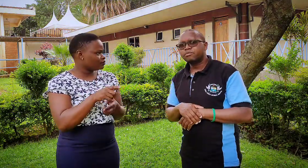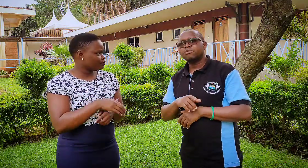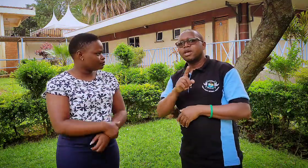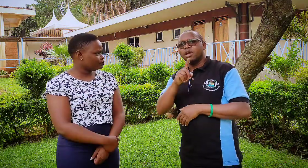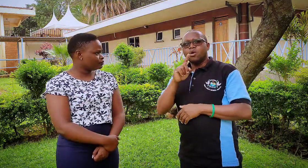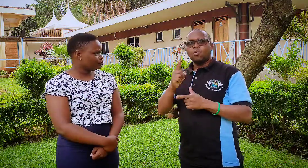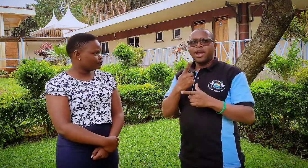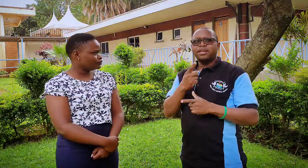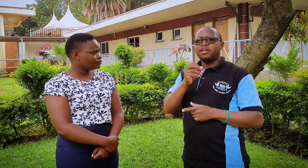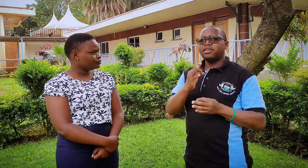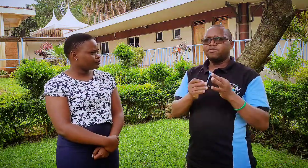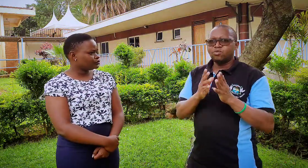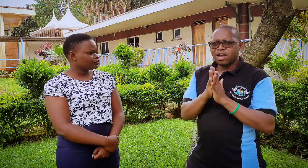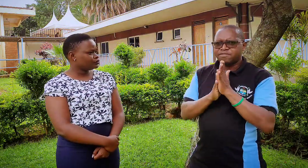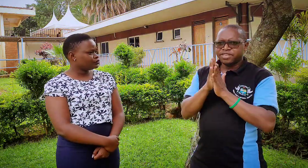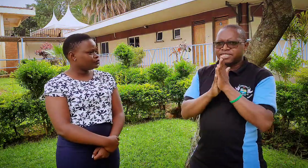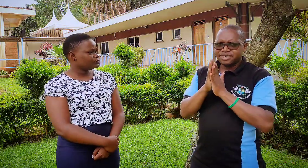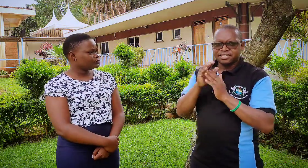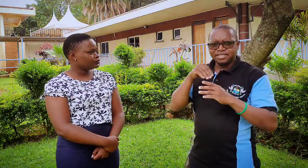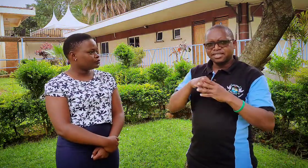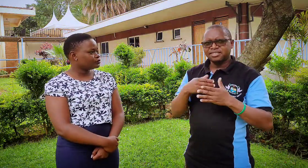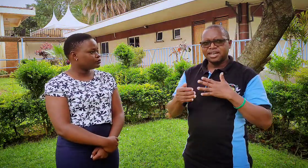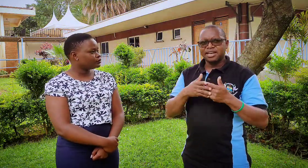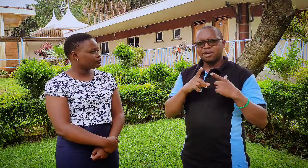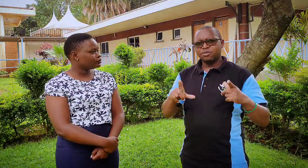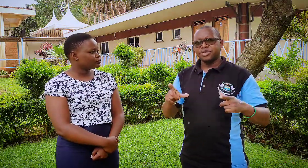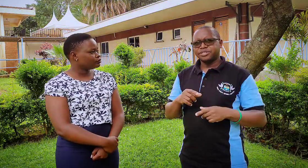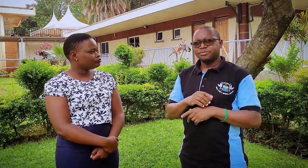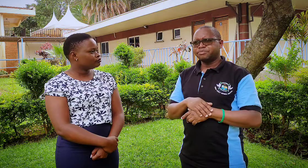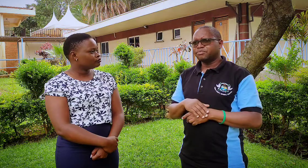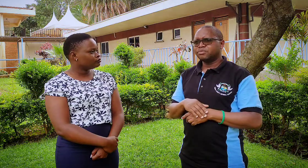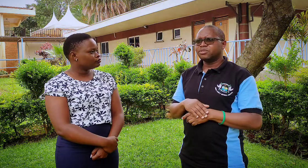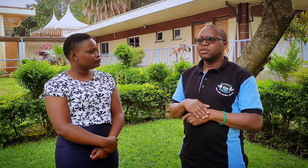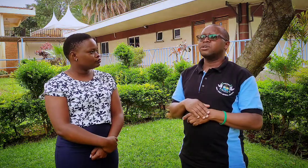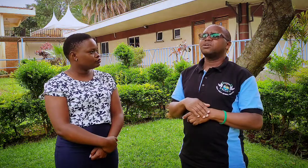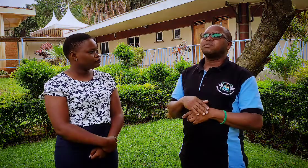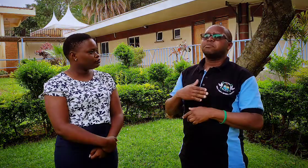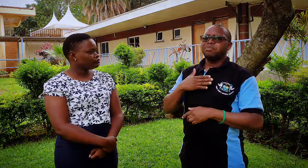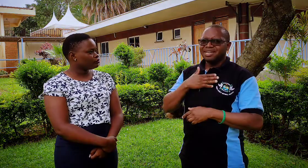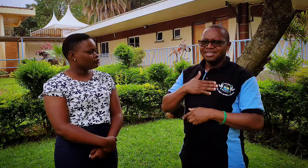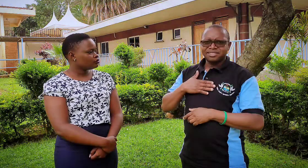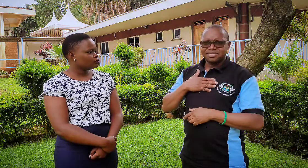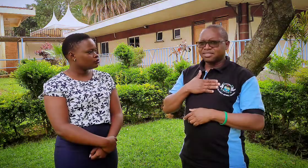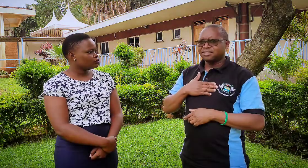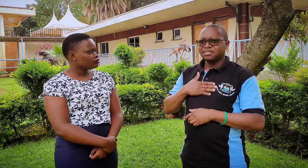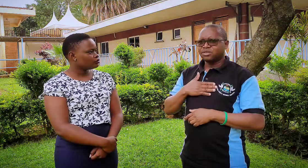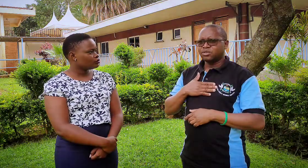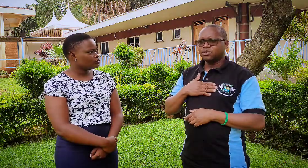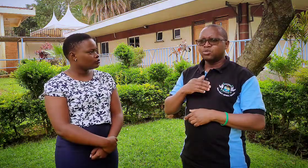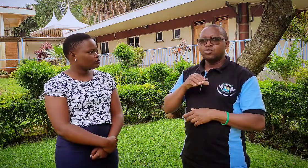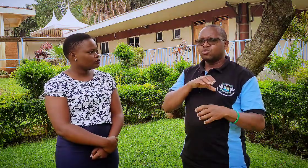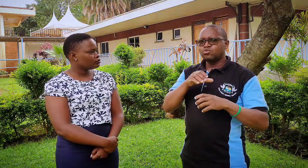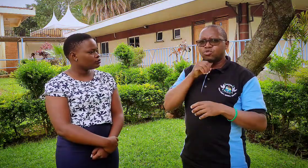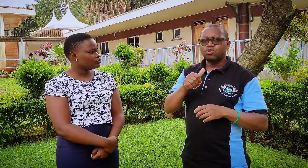One, if you have interest in sign language, please not